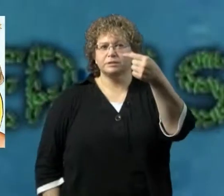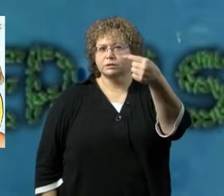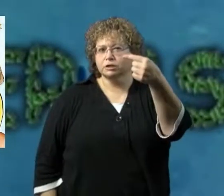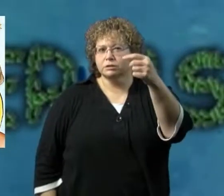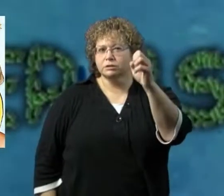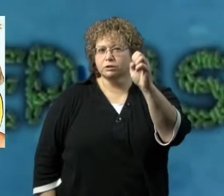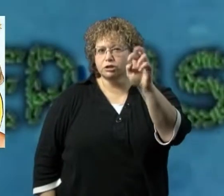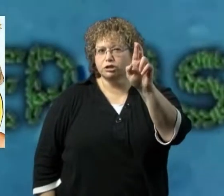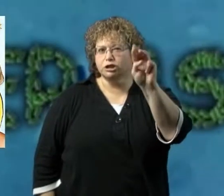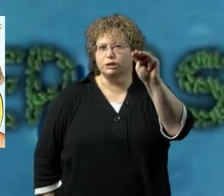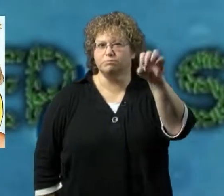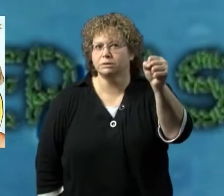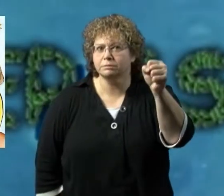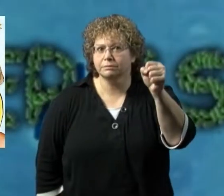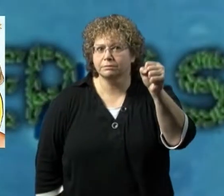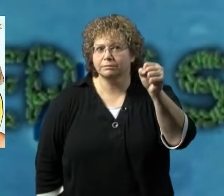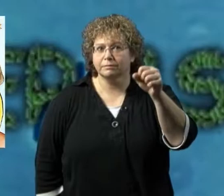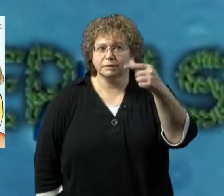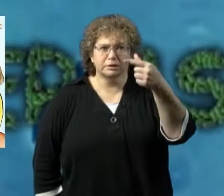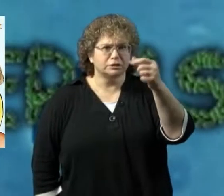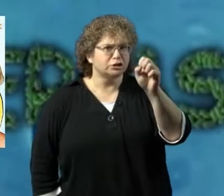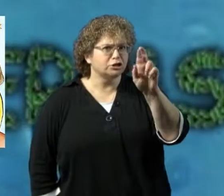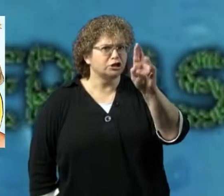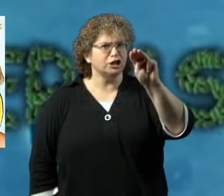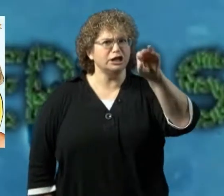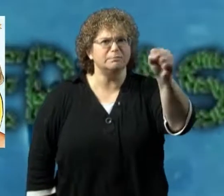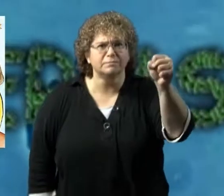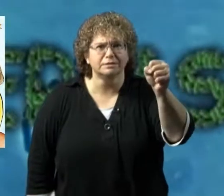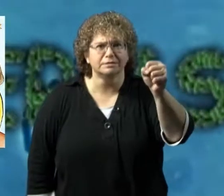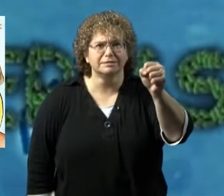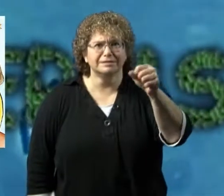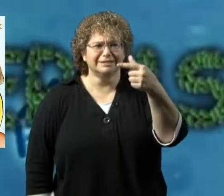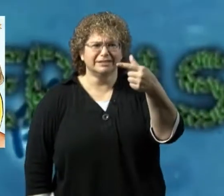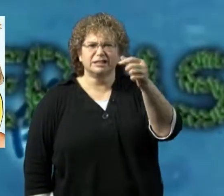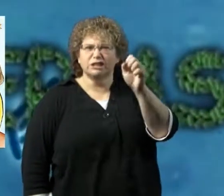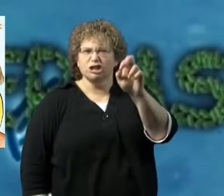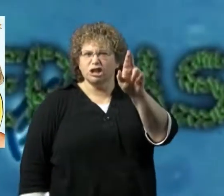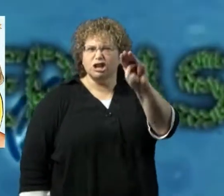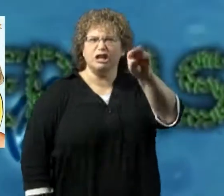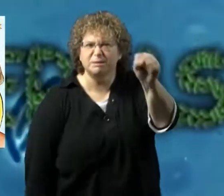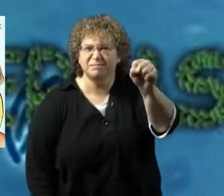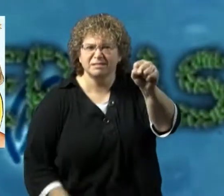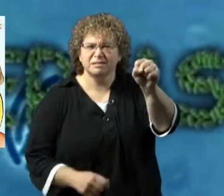The title of this book is Germs, Germs, Germs